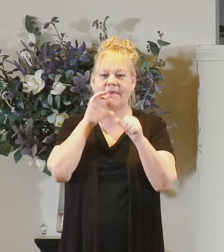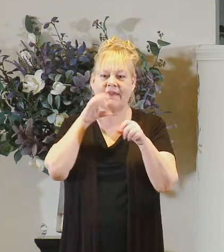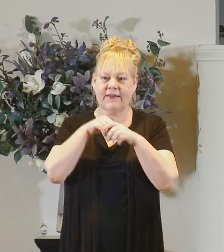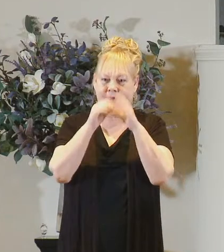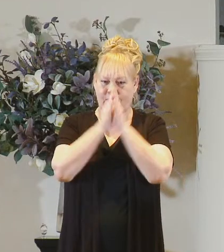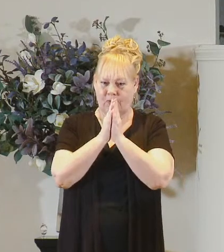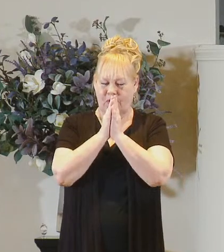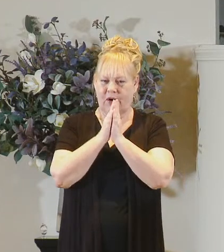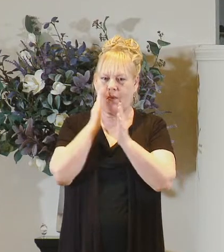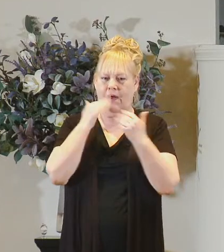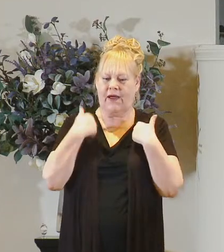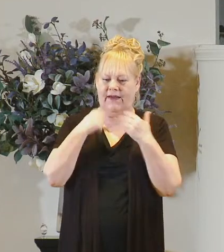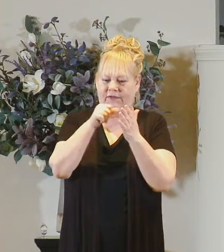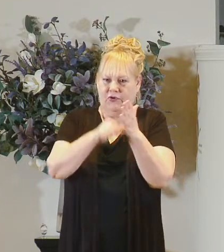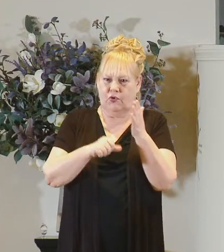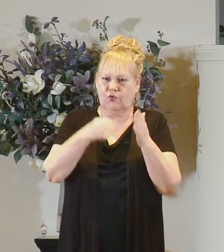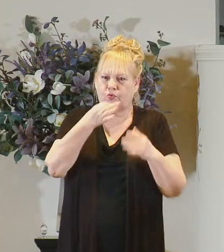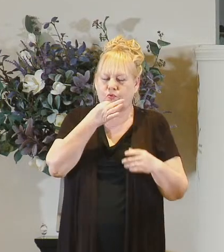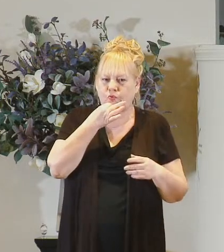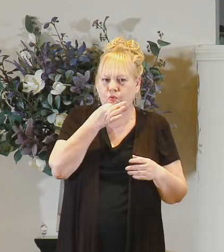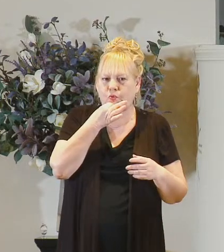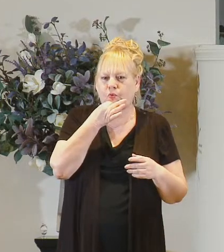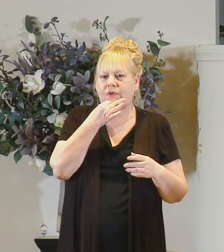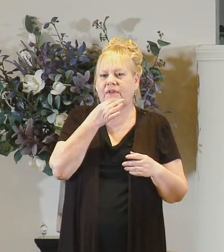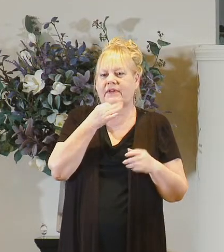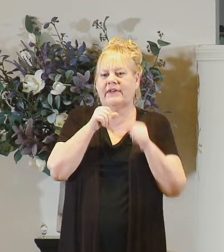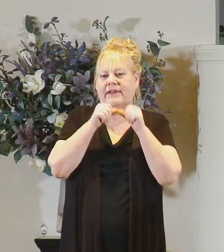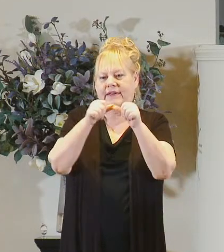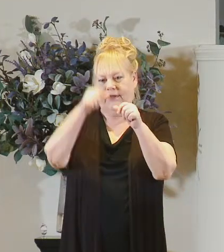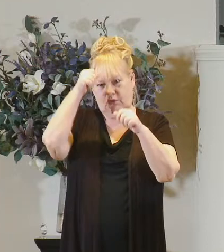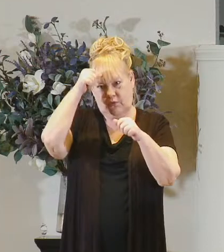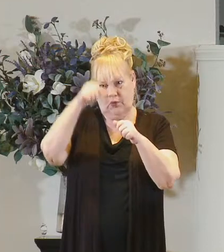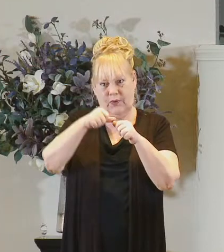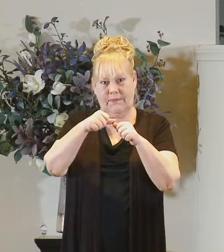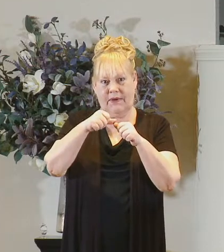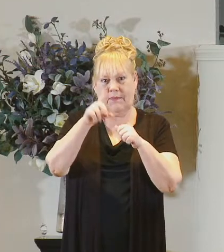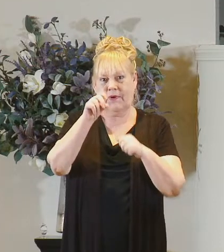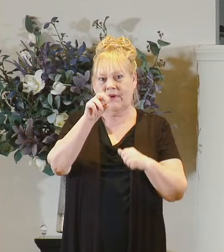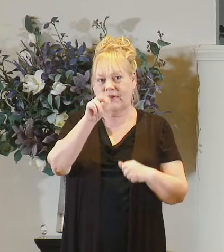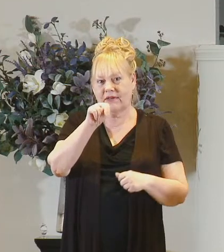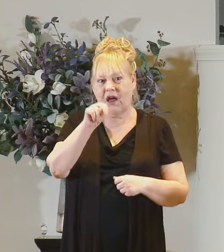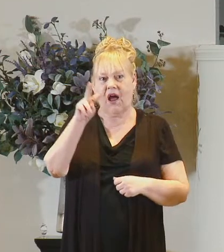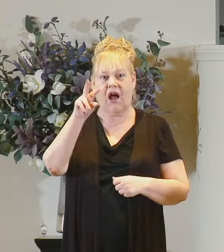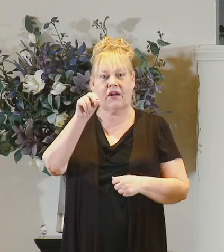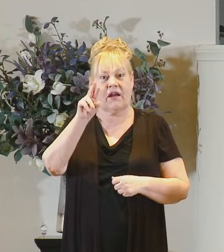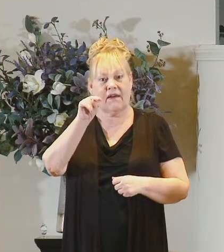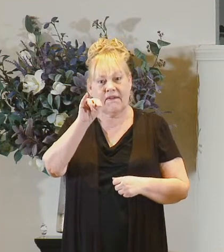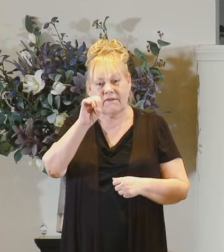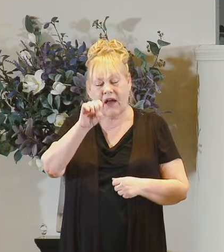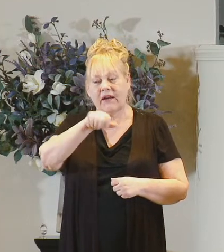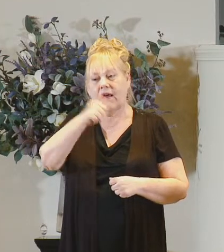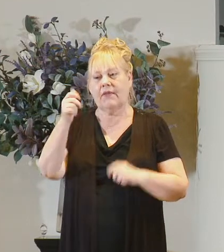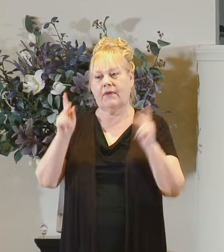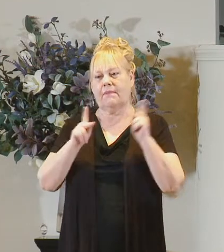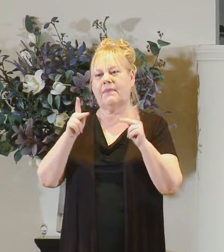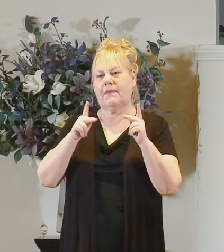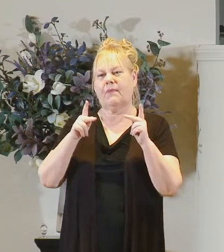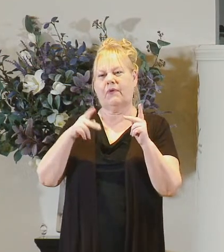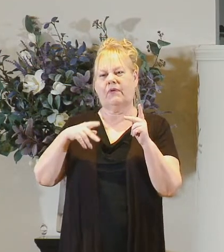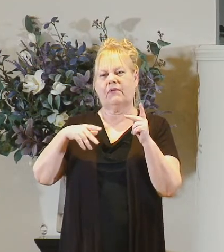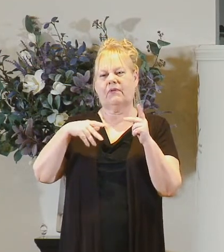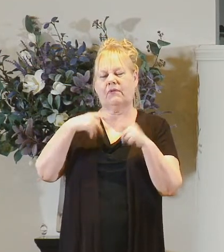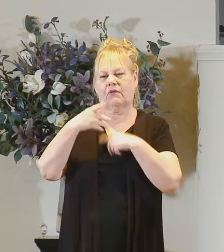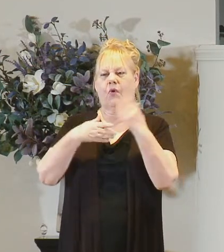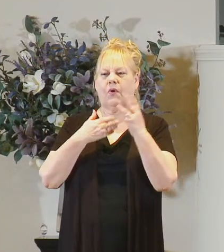she'll be having some surgery soon uh continue to remember don and vonny and others in our congregation who